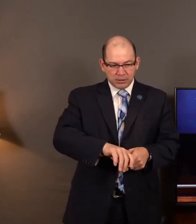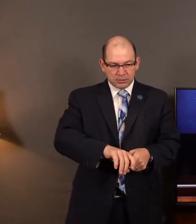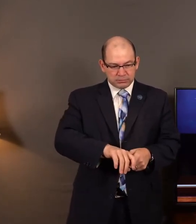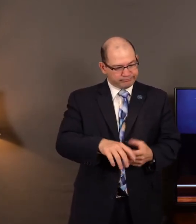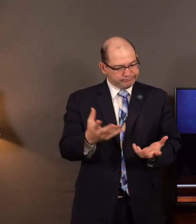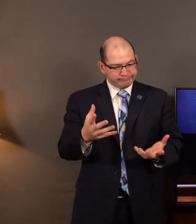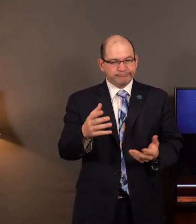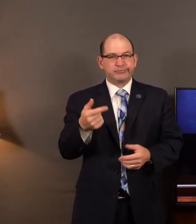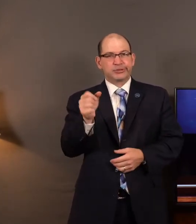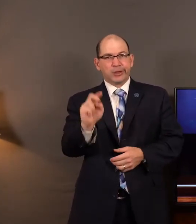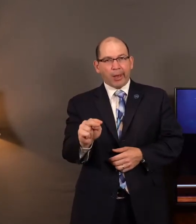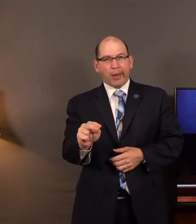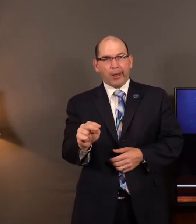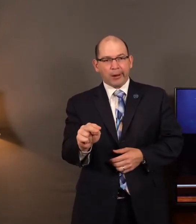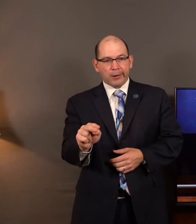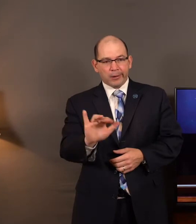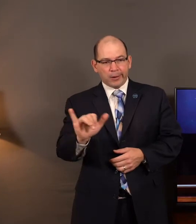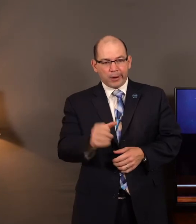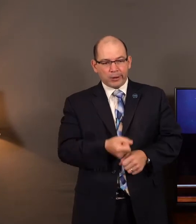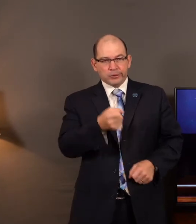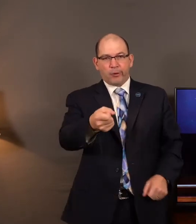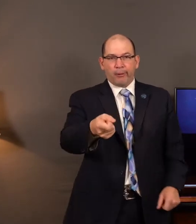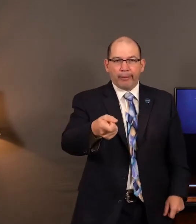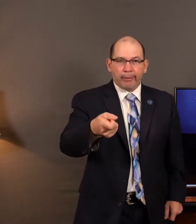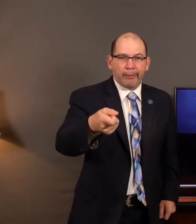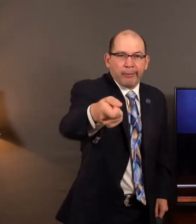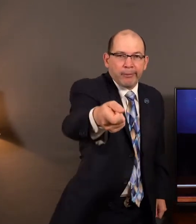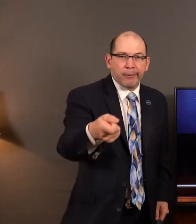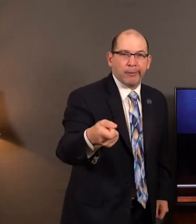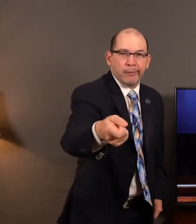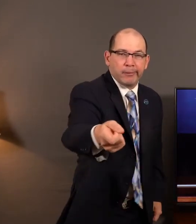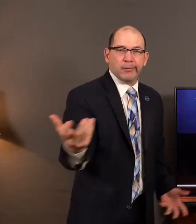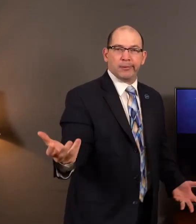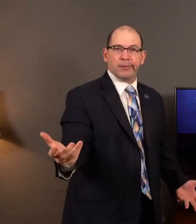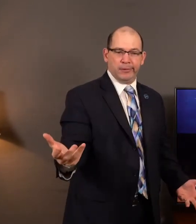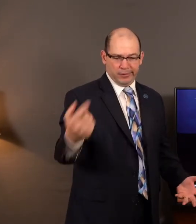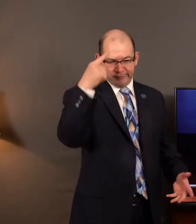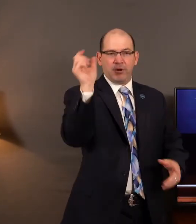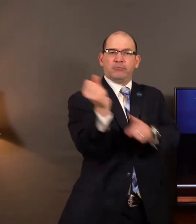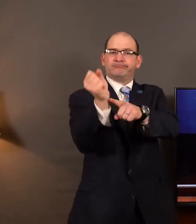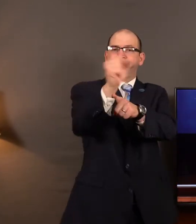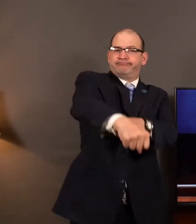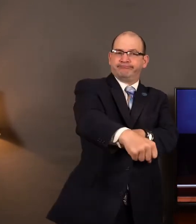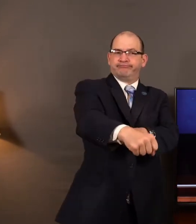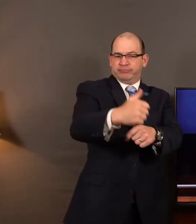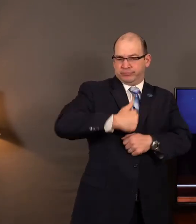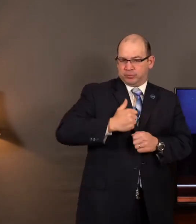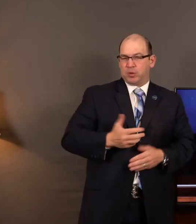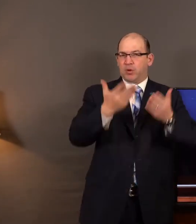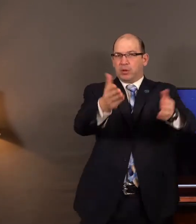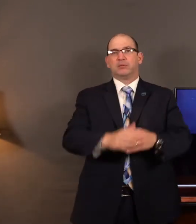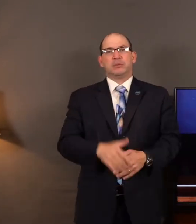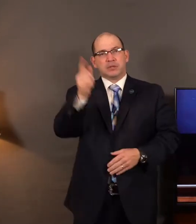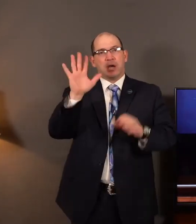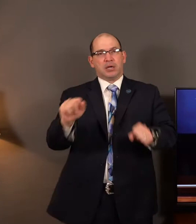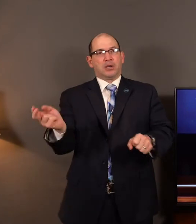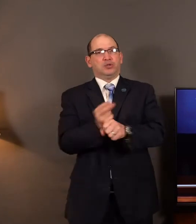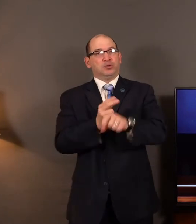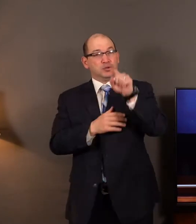my life today. Now, friend, God can use you to make a difference. But you must be convinced that God can use